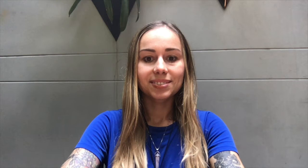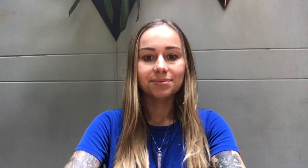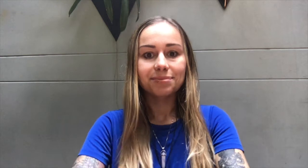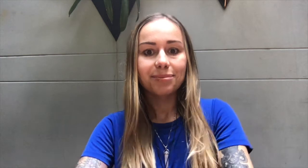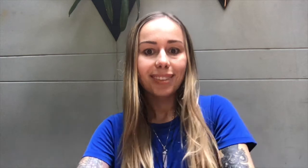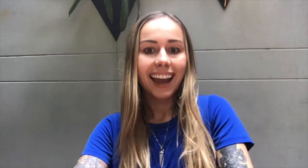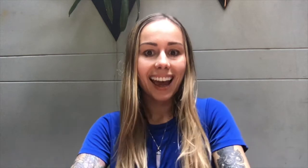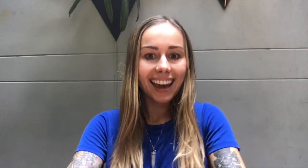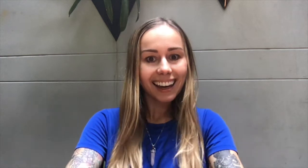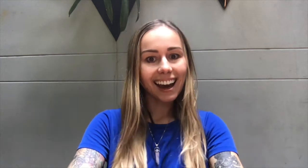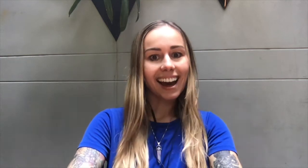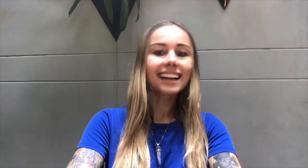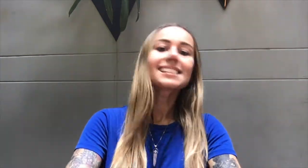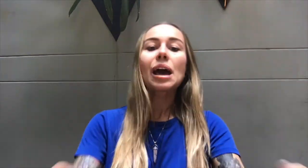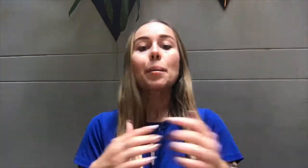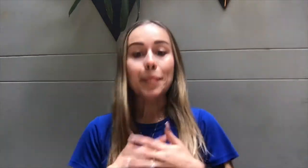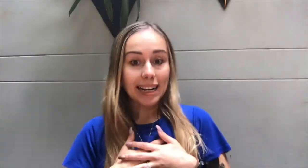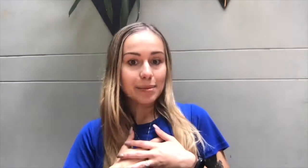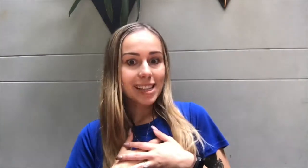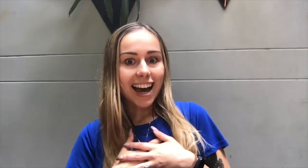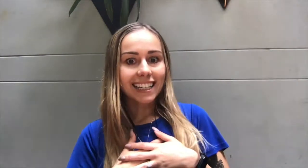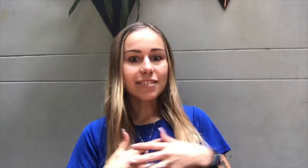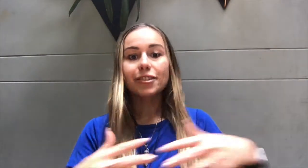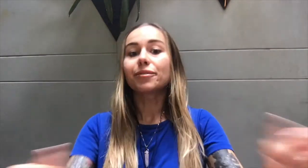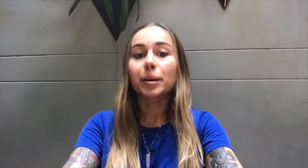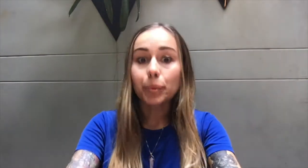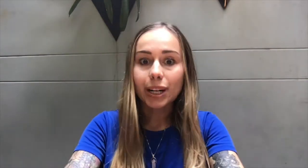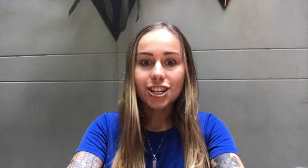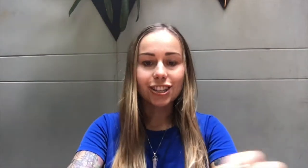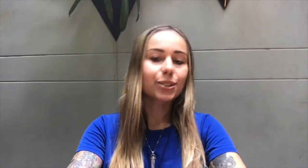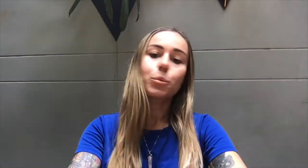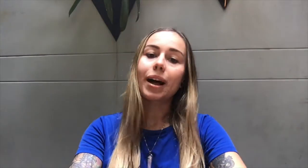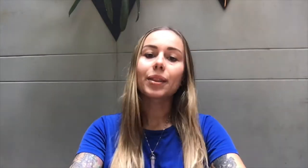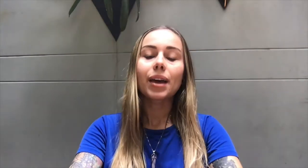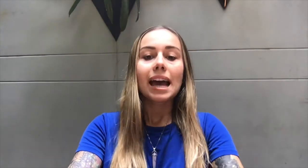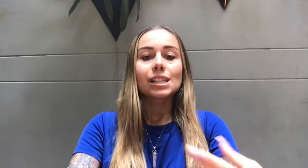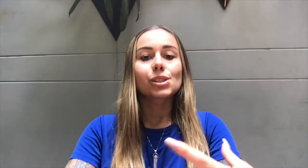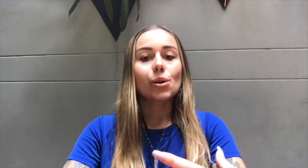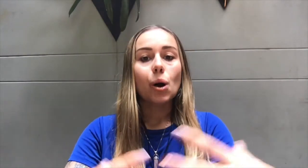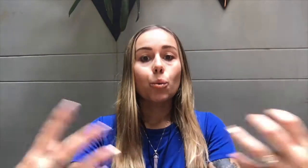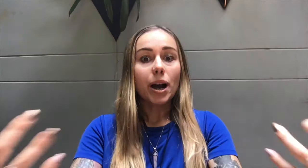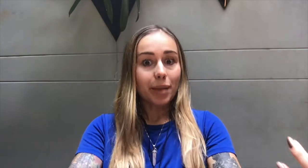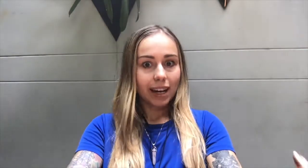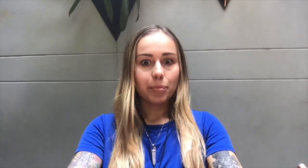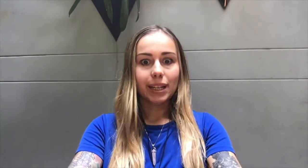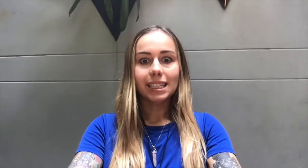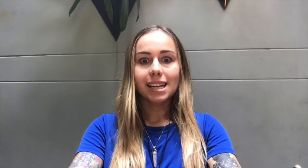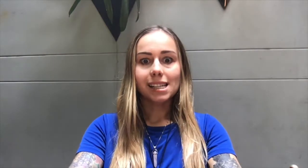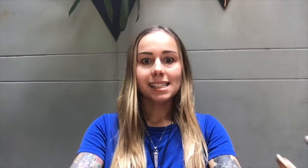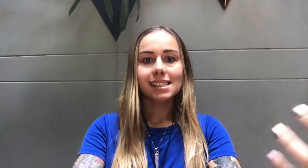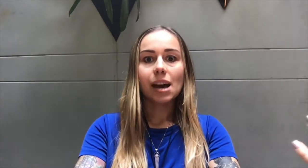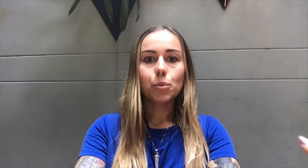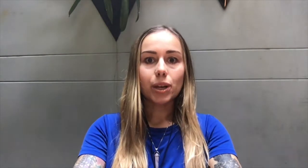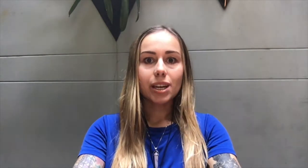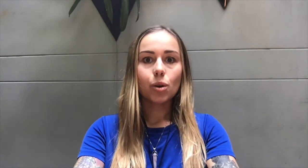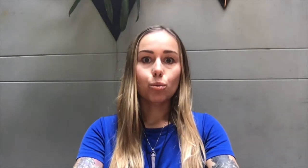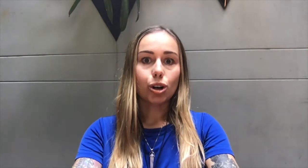Hey guys, my name is Anya from Vibrational Wealth. So what my company does is that we work